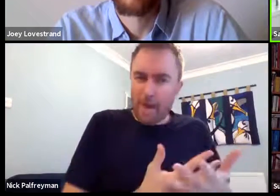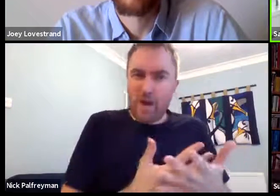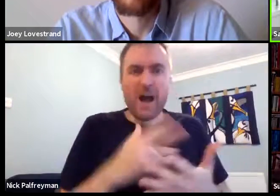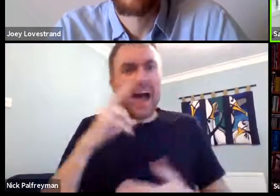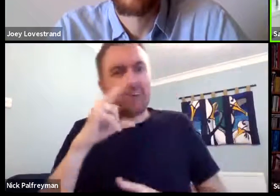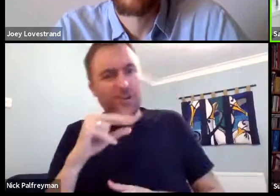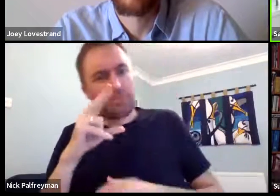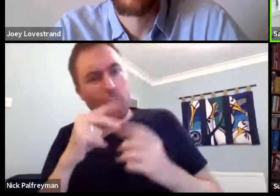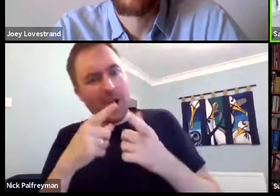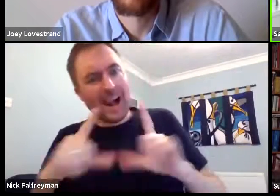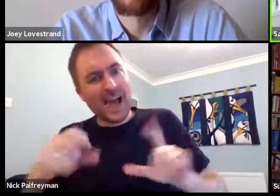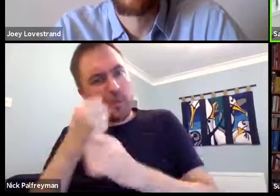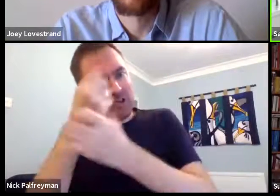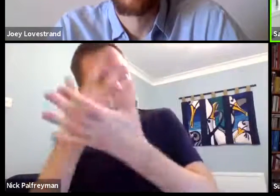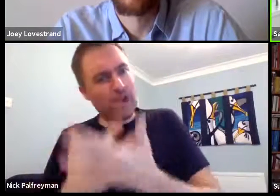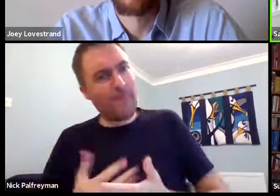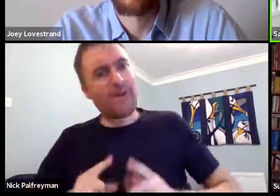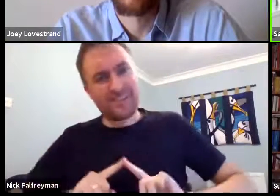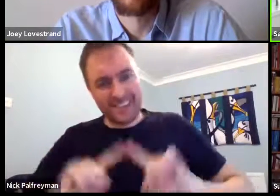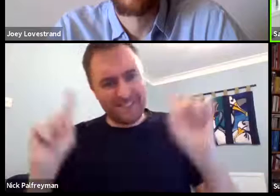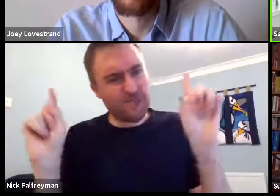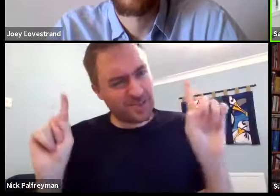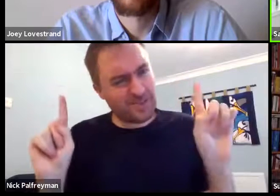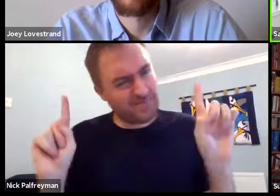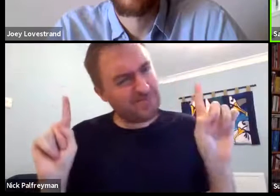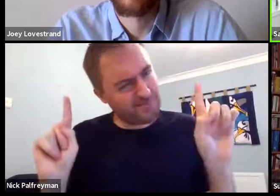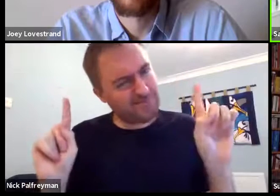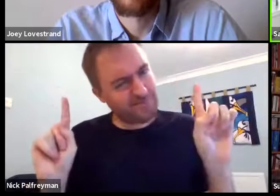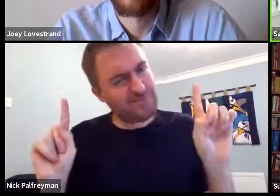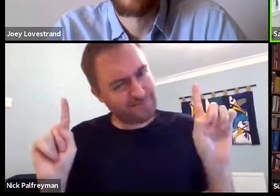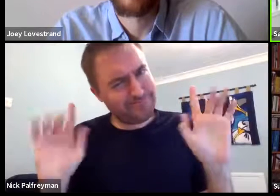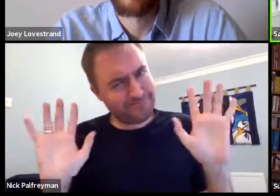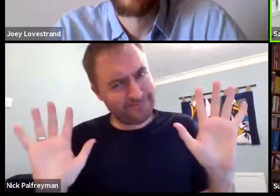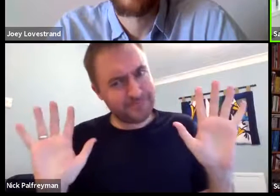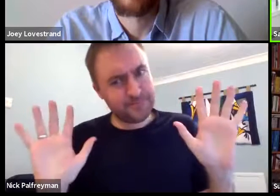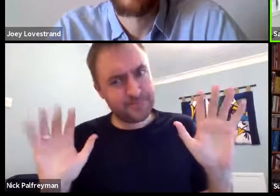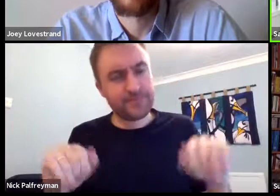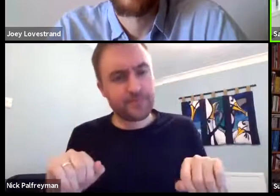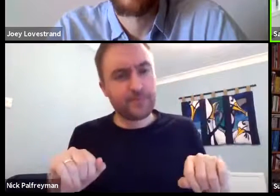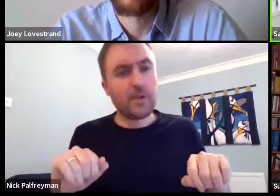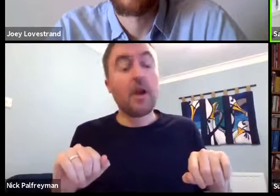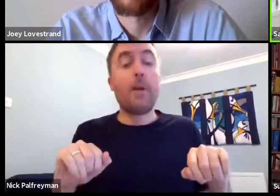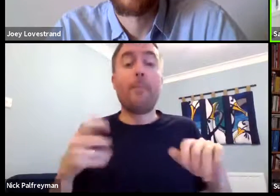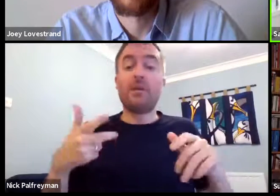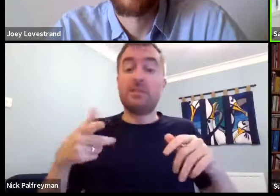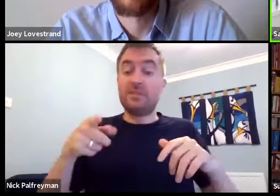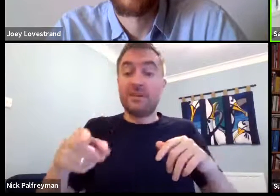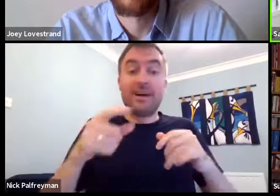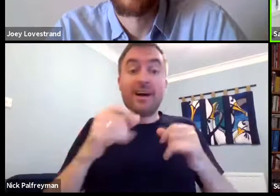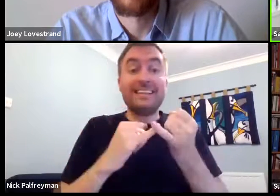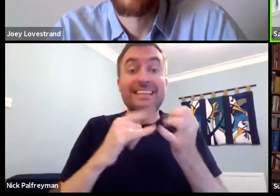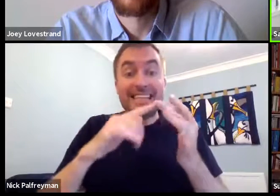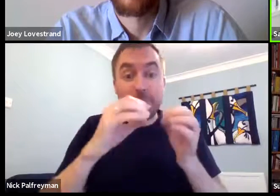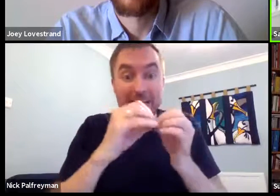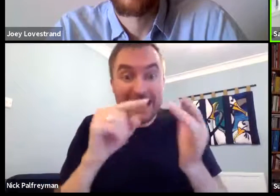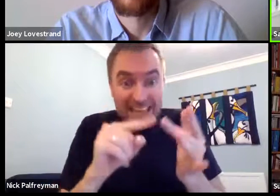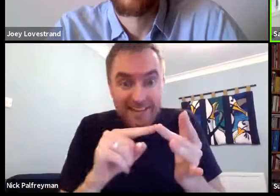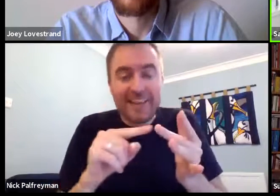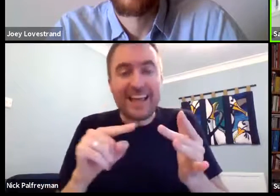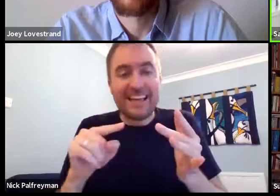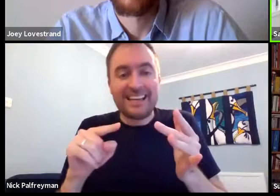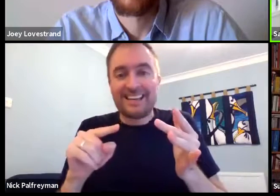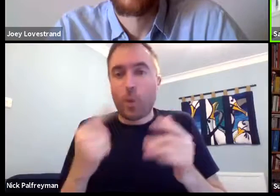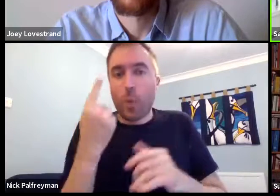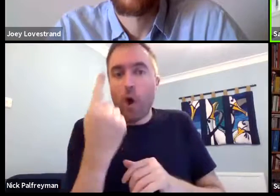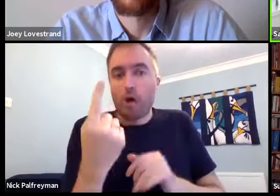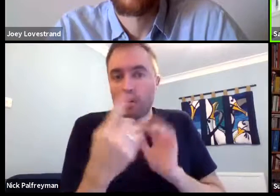realized that the sign language grammar and spoken language grammar are completely different, completely different. But